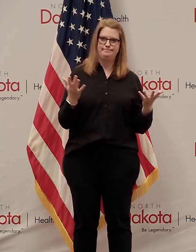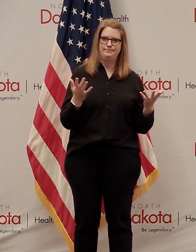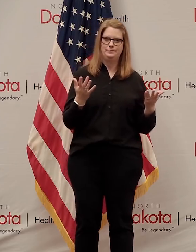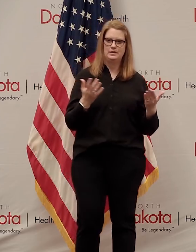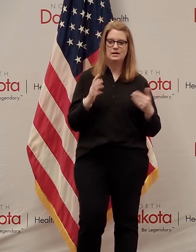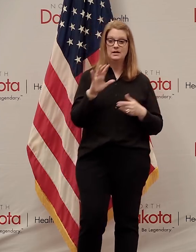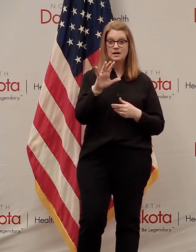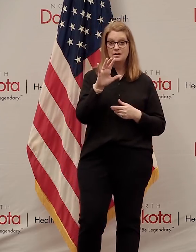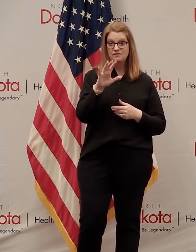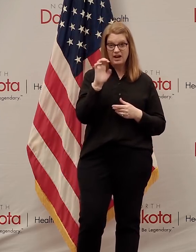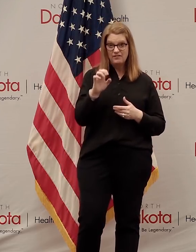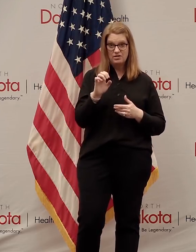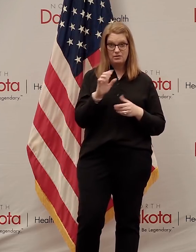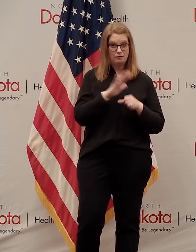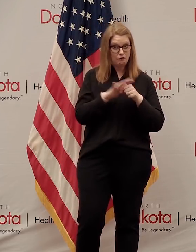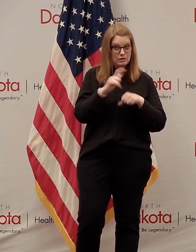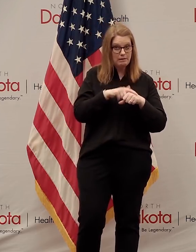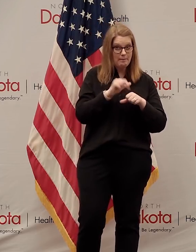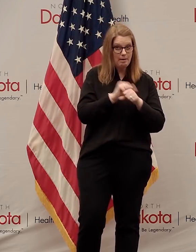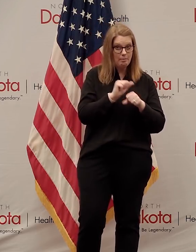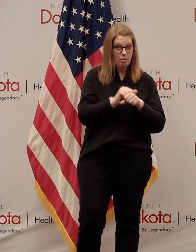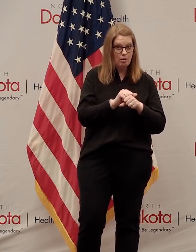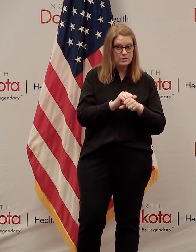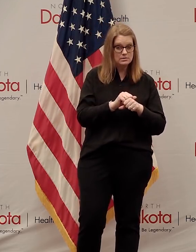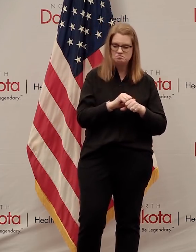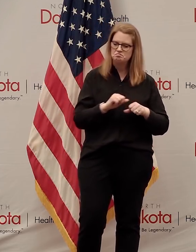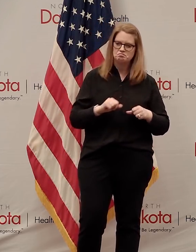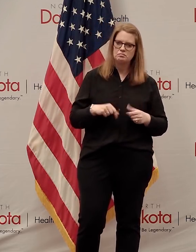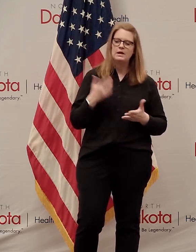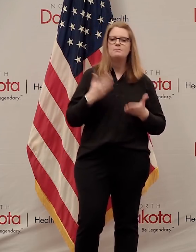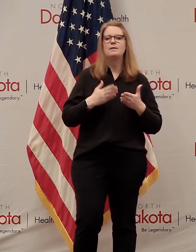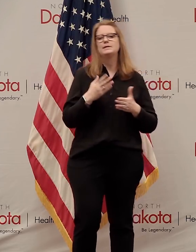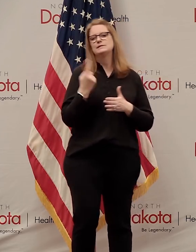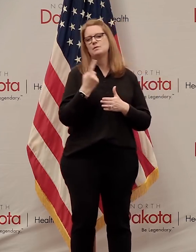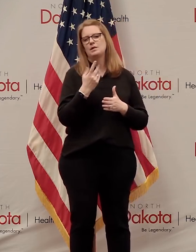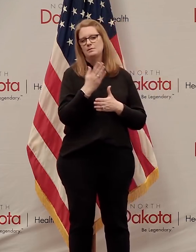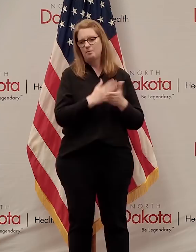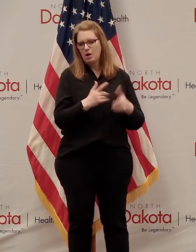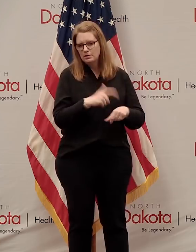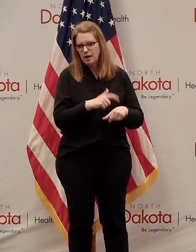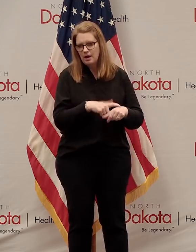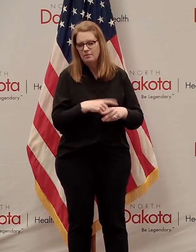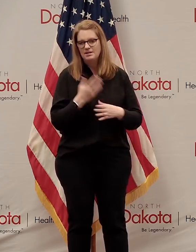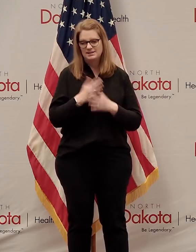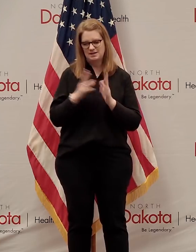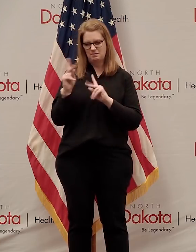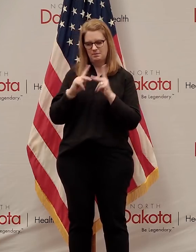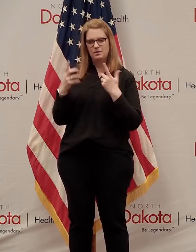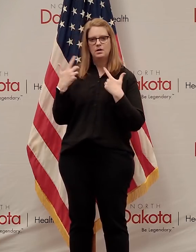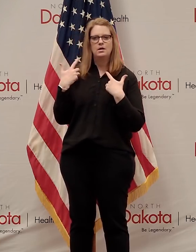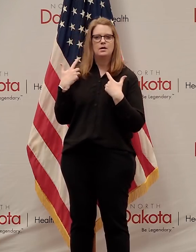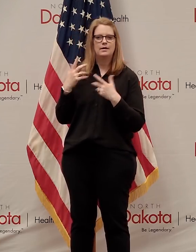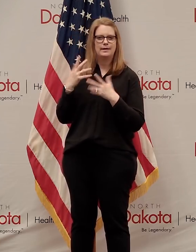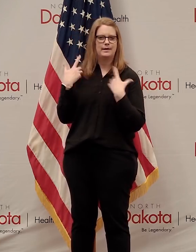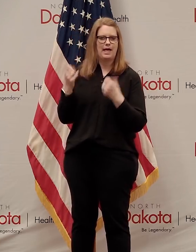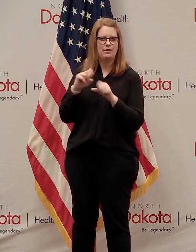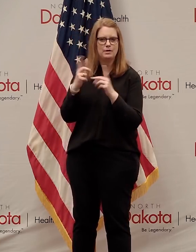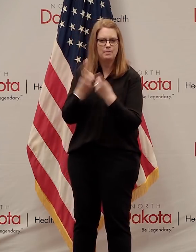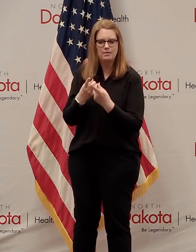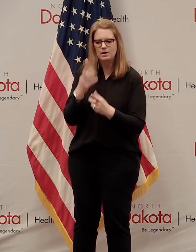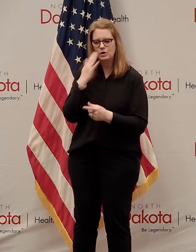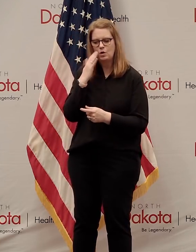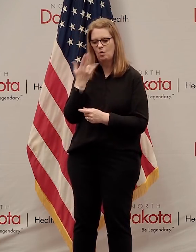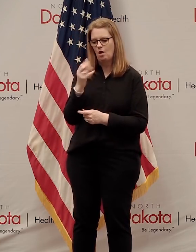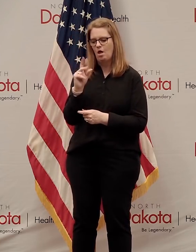500 FTEs, because this could be someone who's doing part-time. We've even actually got people in the health department that are doing hotline work when the